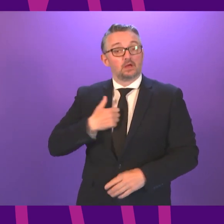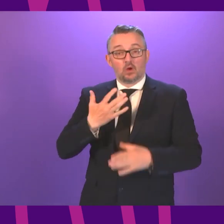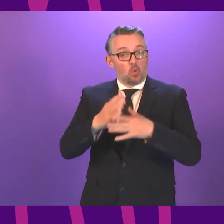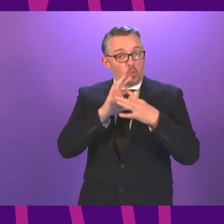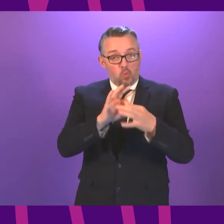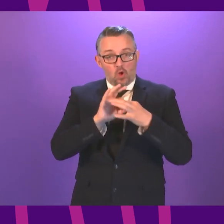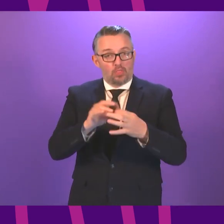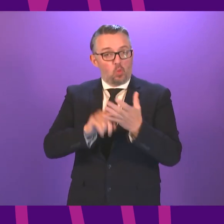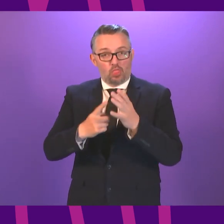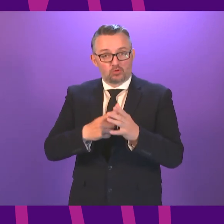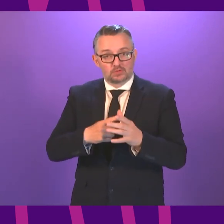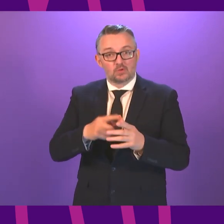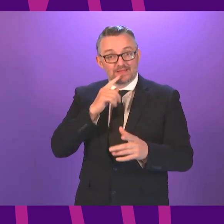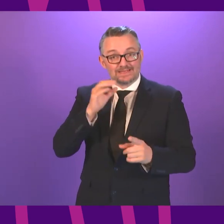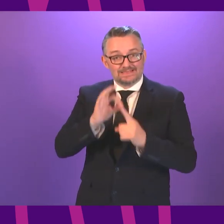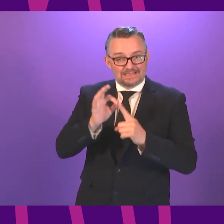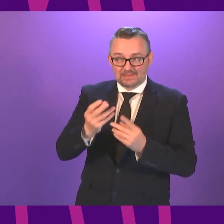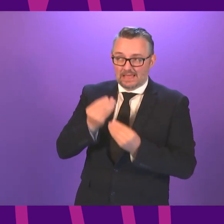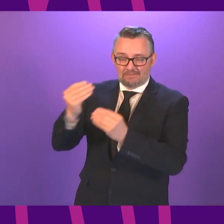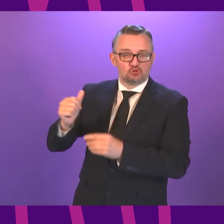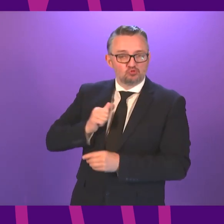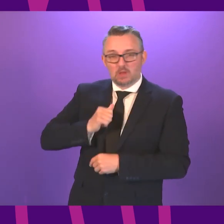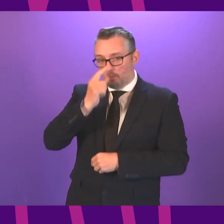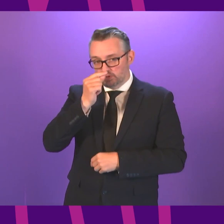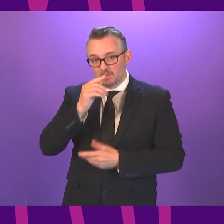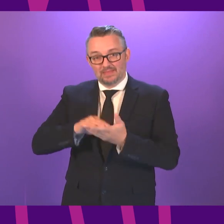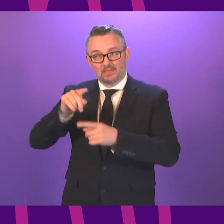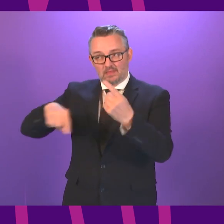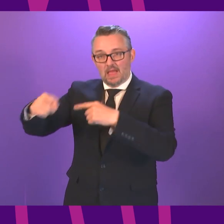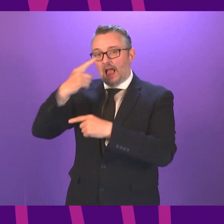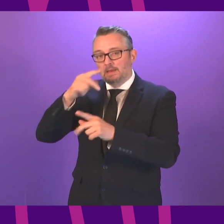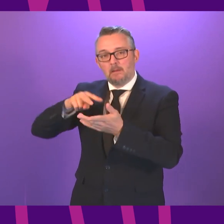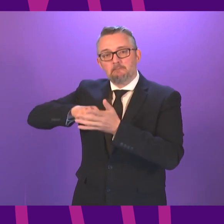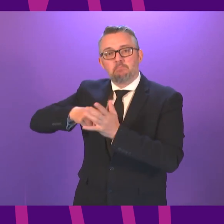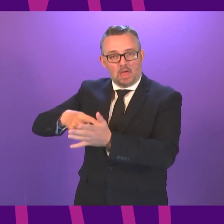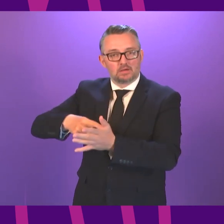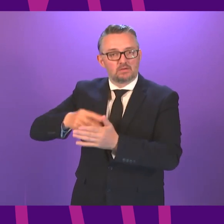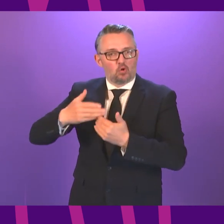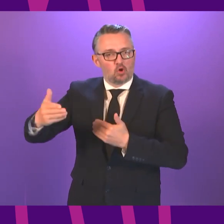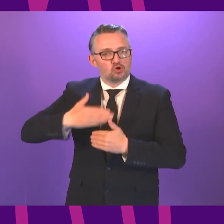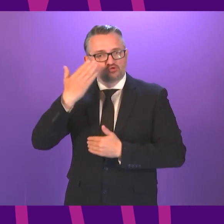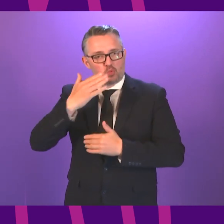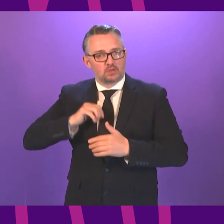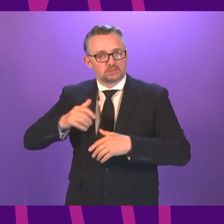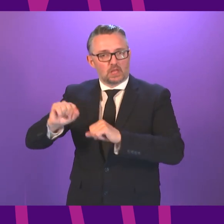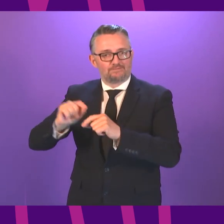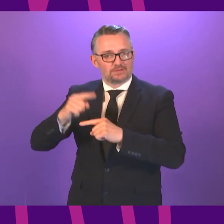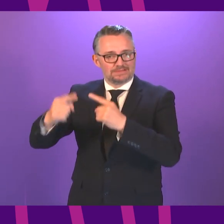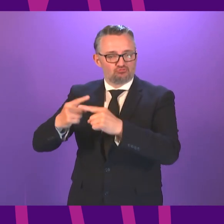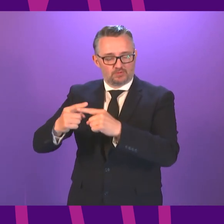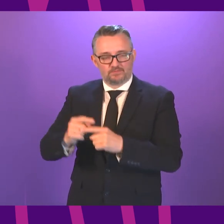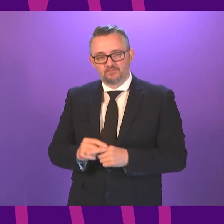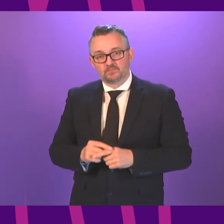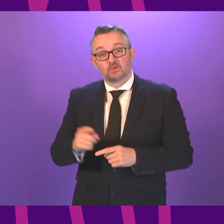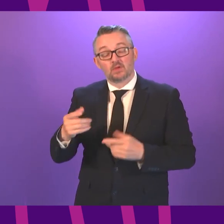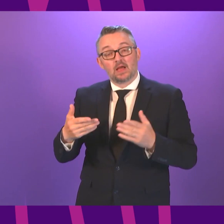authorities to get the detail of that to them as quickly as possible to aid with the planning that is underway and of course this builds on the additional teachers